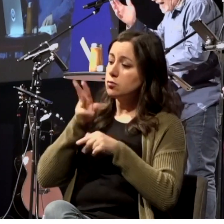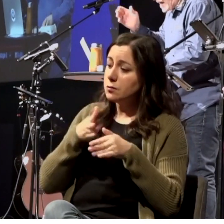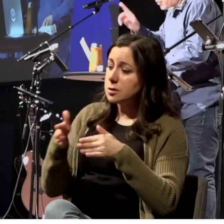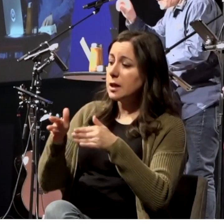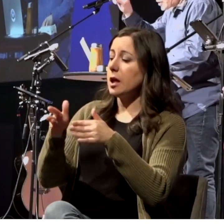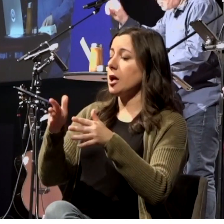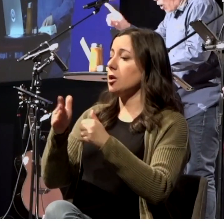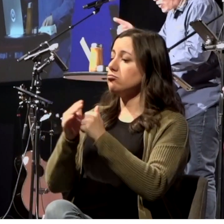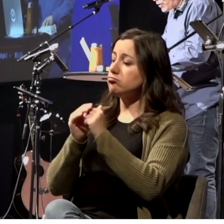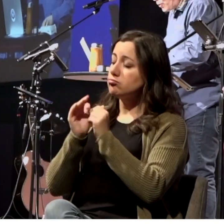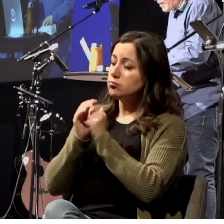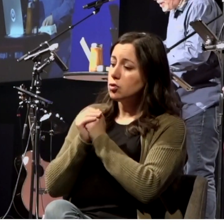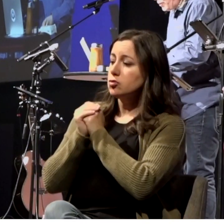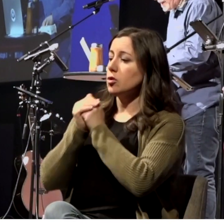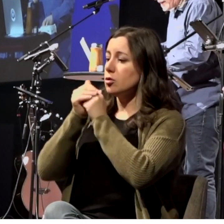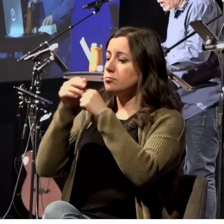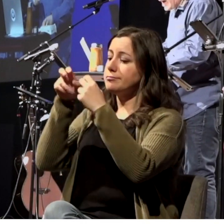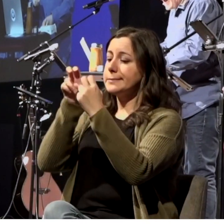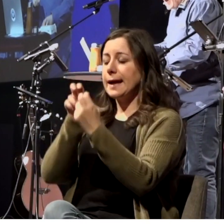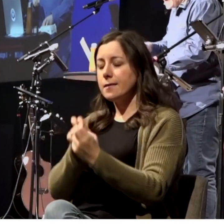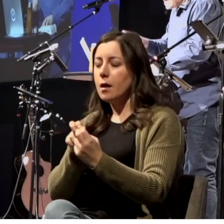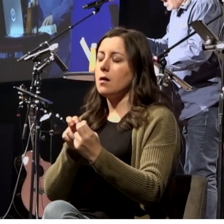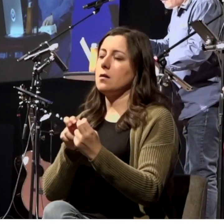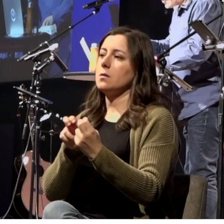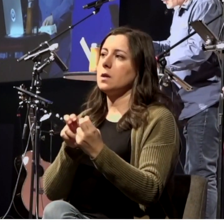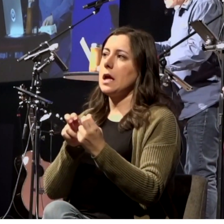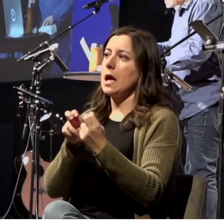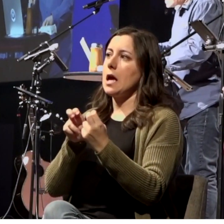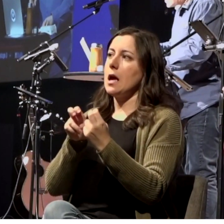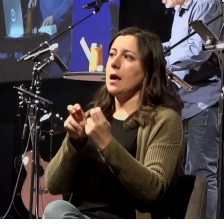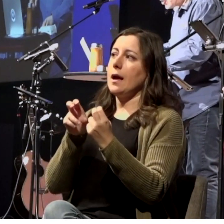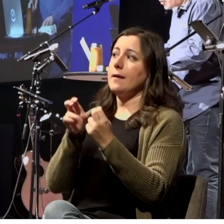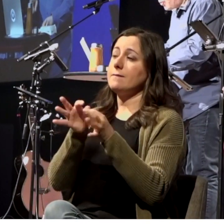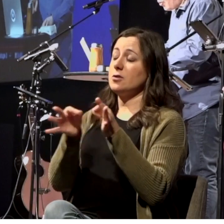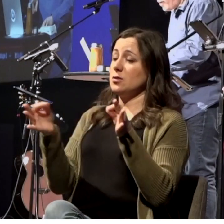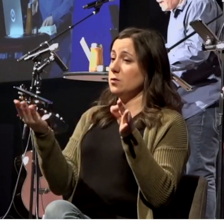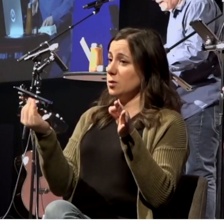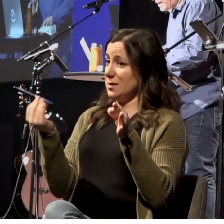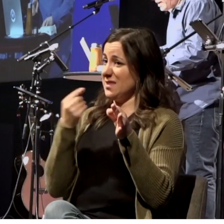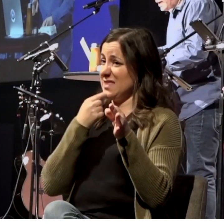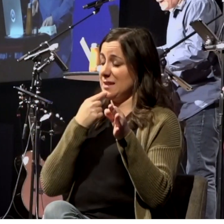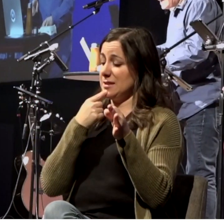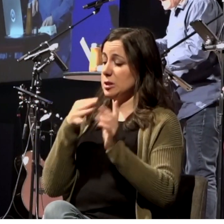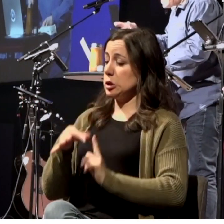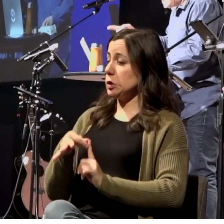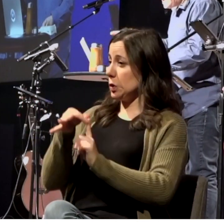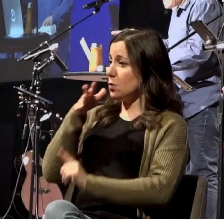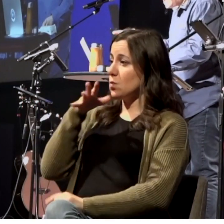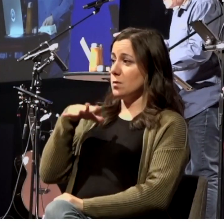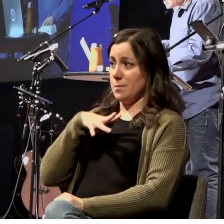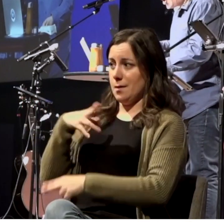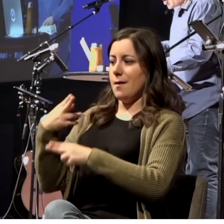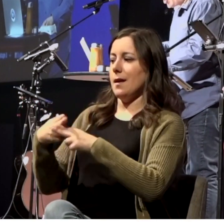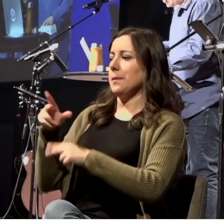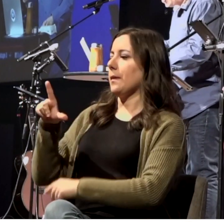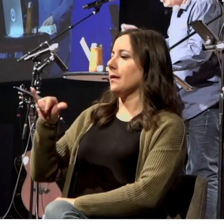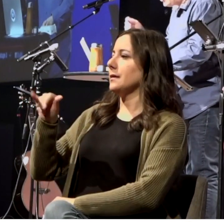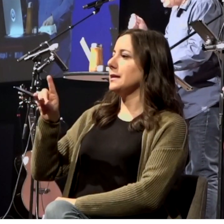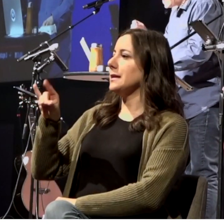sat down. We spoke to the women who met there. And now verse 14 says, a certain woman named Lydia heard